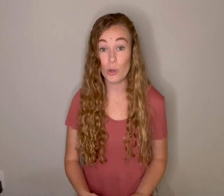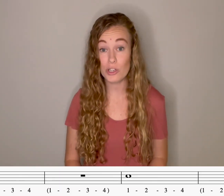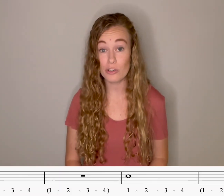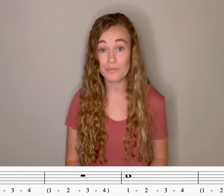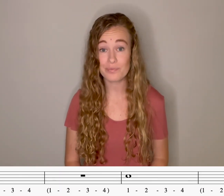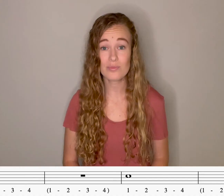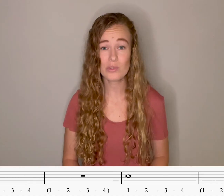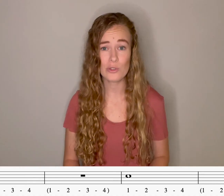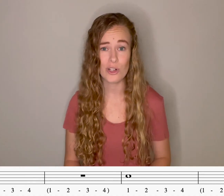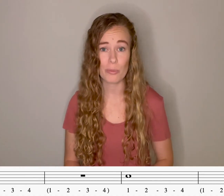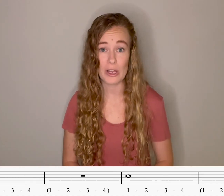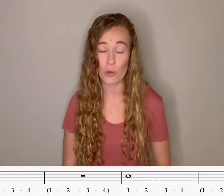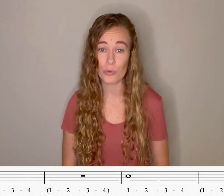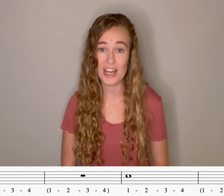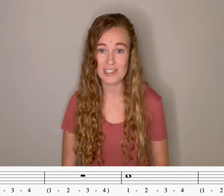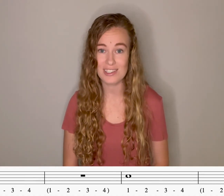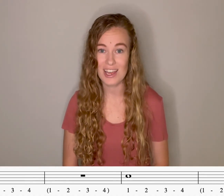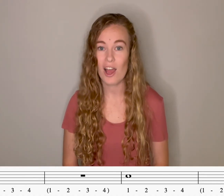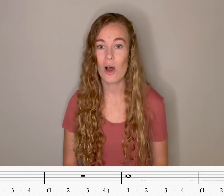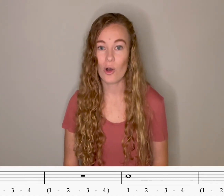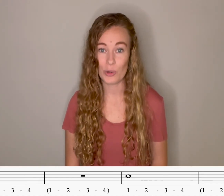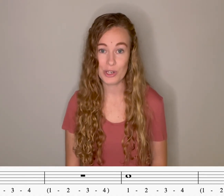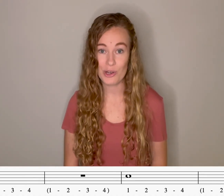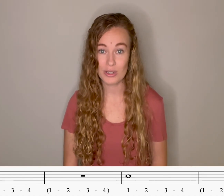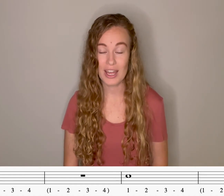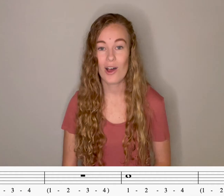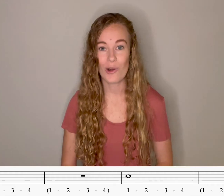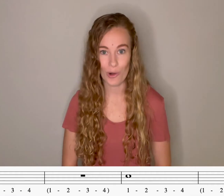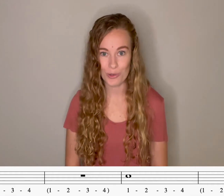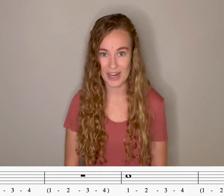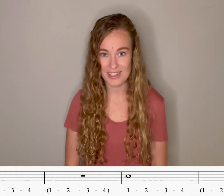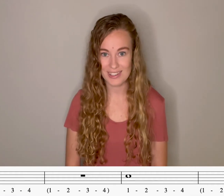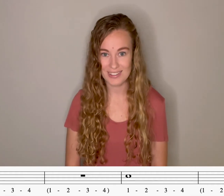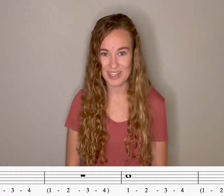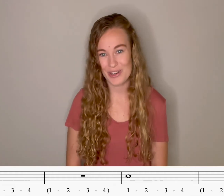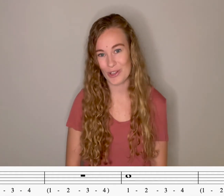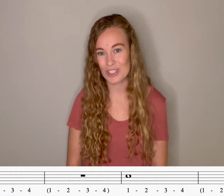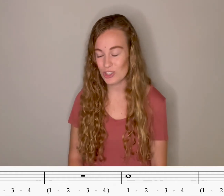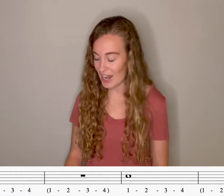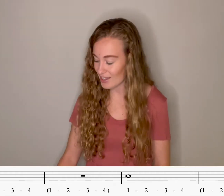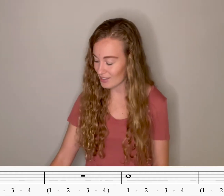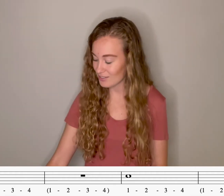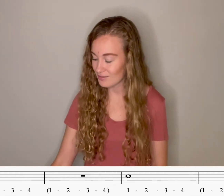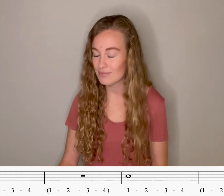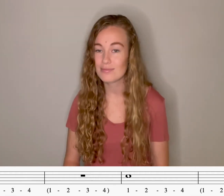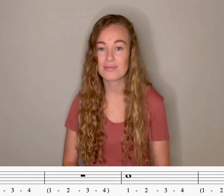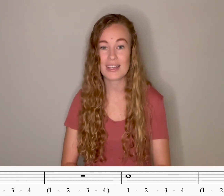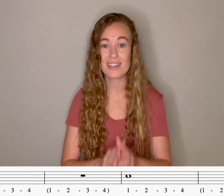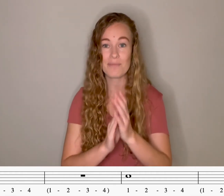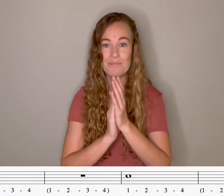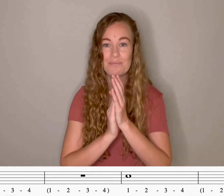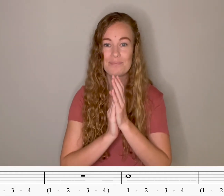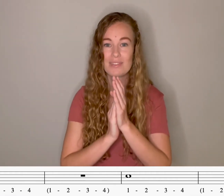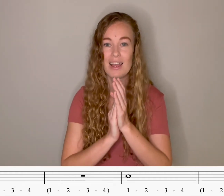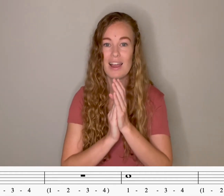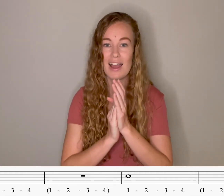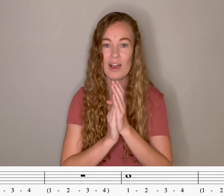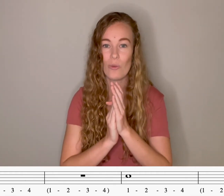note, followed by whole rest, whole note, whole rest. Here we go. Let's try it. Hands up, and one,